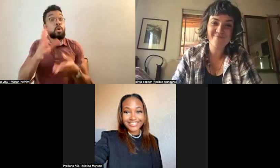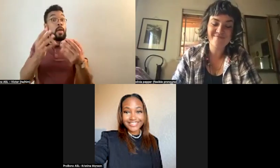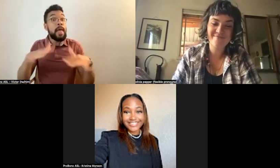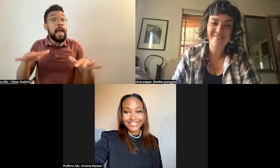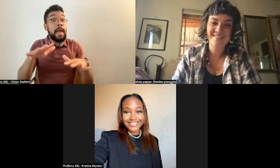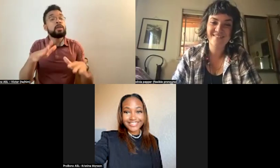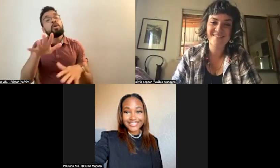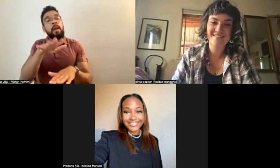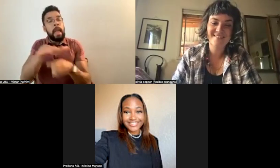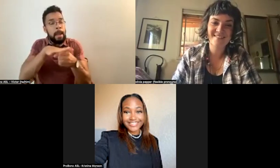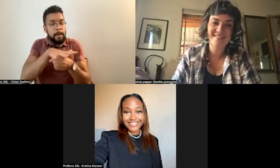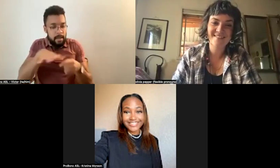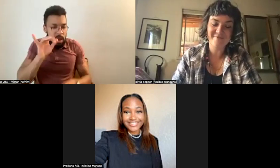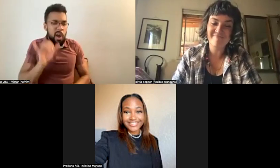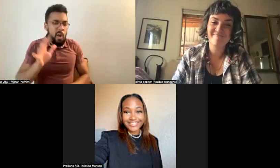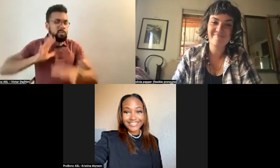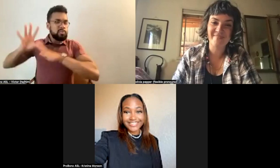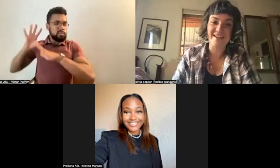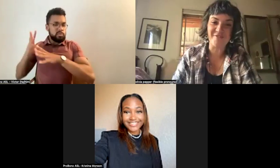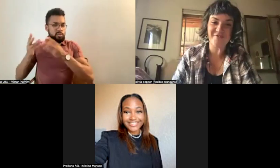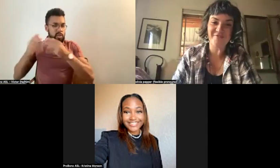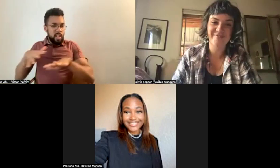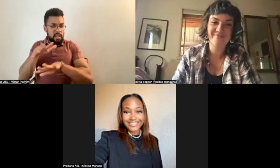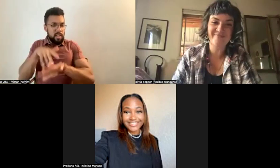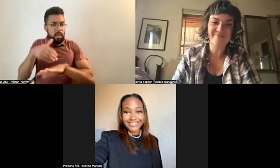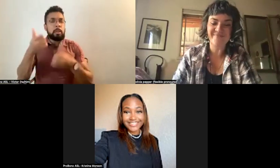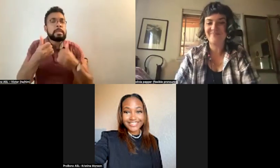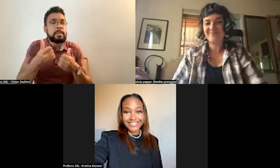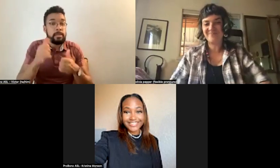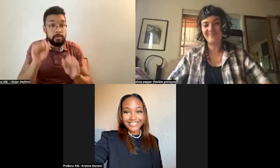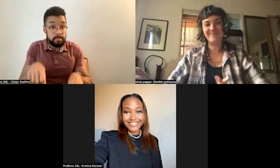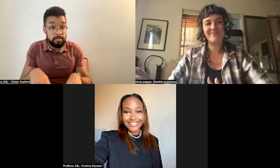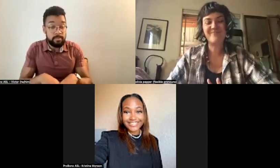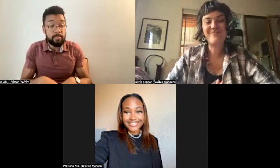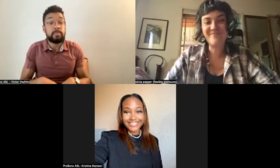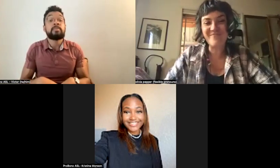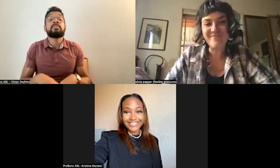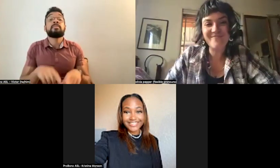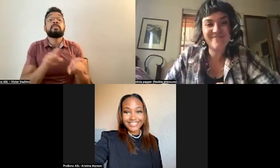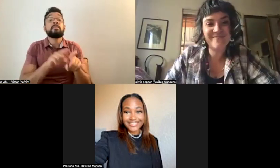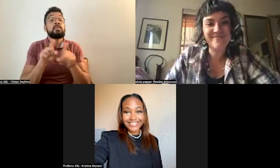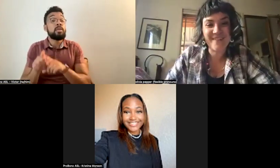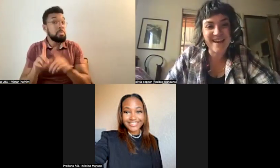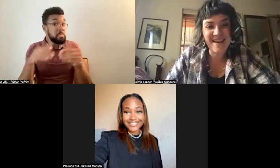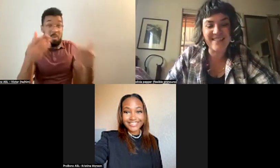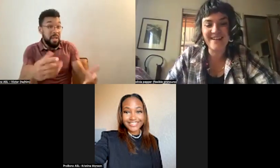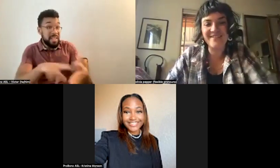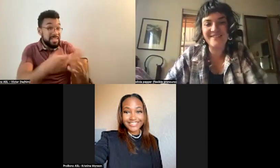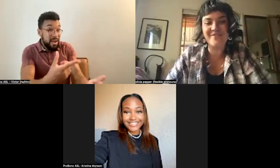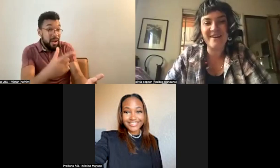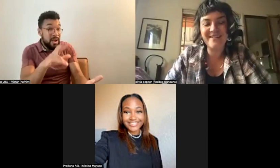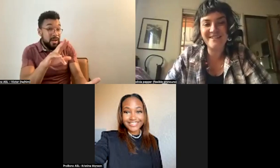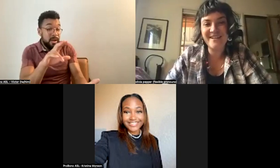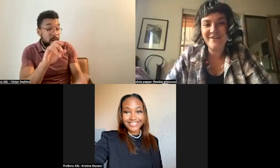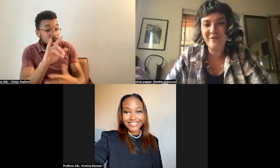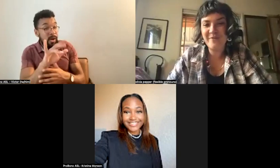are and find out whose land you're on. Thank you. And if you'd like, get started. Yeah, thank you all